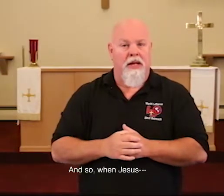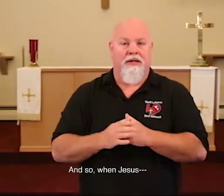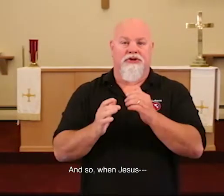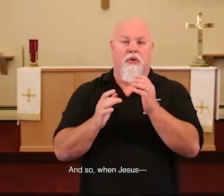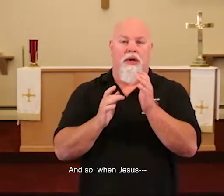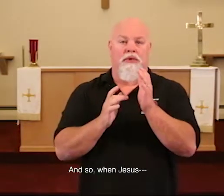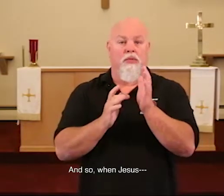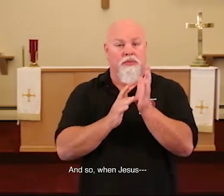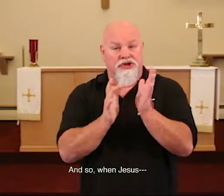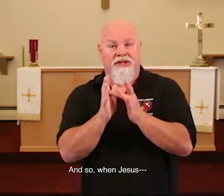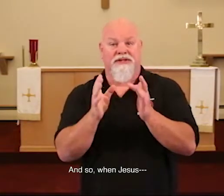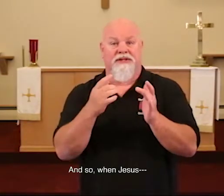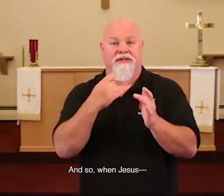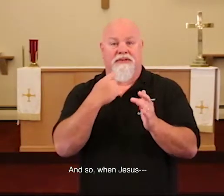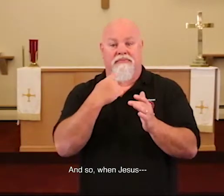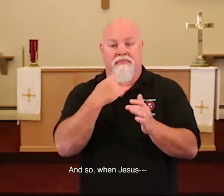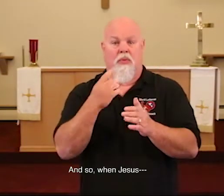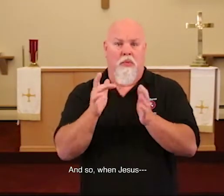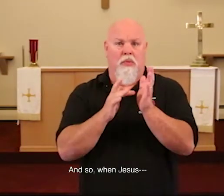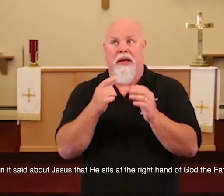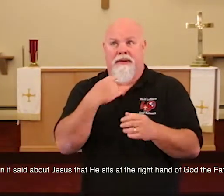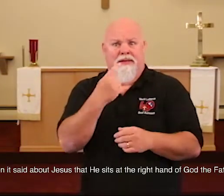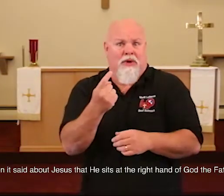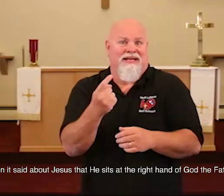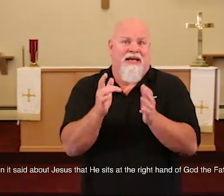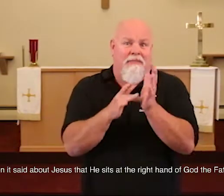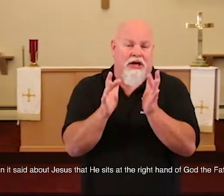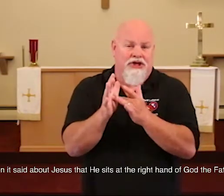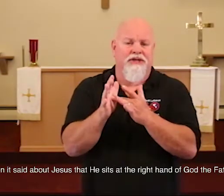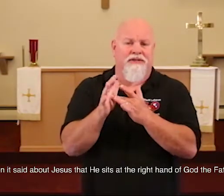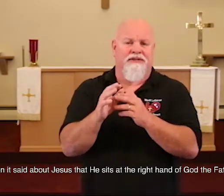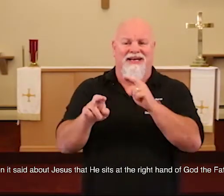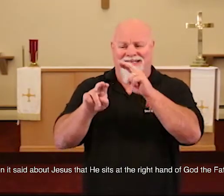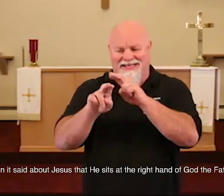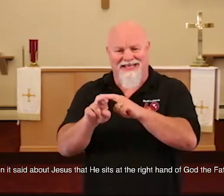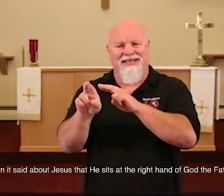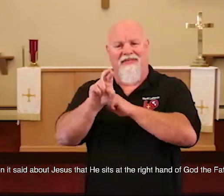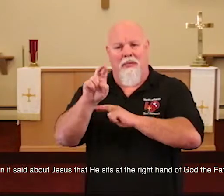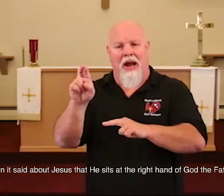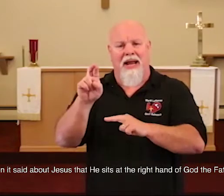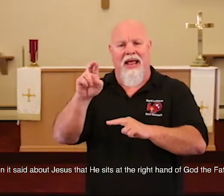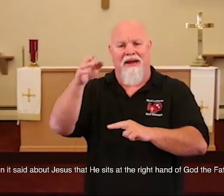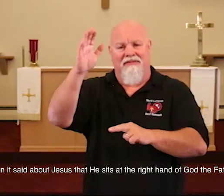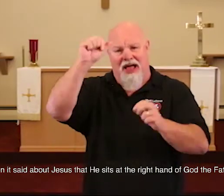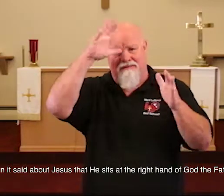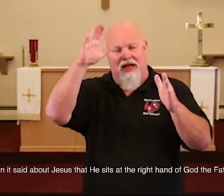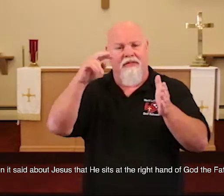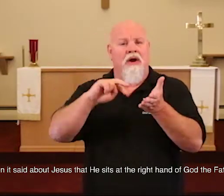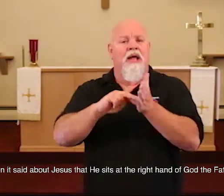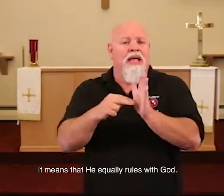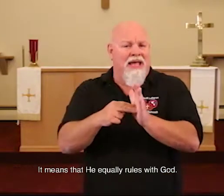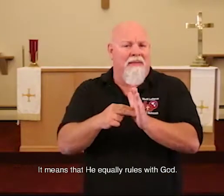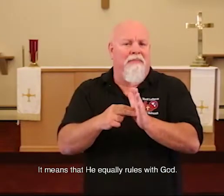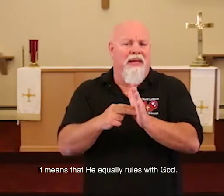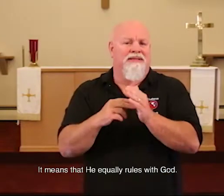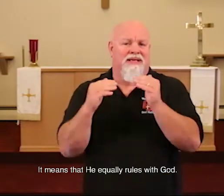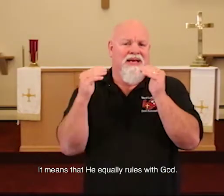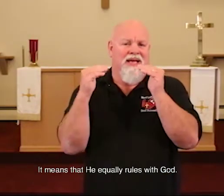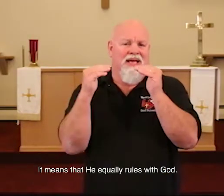And so when Jesus, when it's said about Jesus that He sits at the right hand of God the Father, it means that He